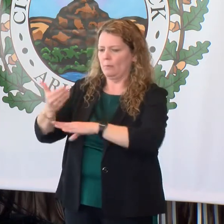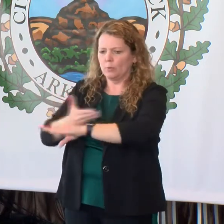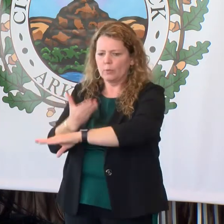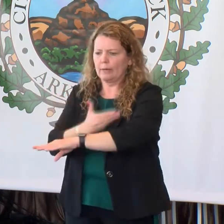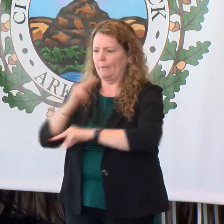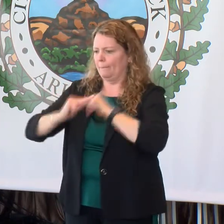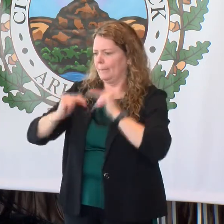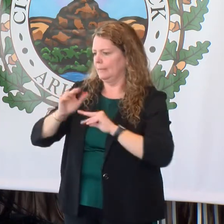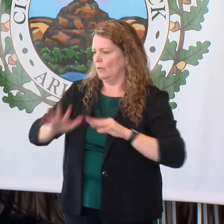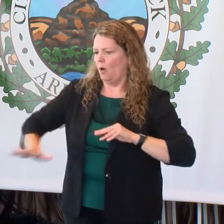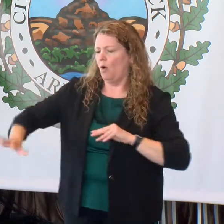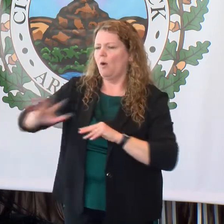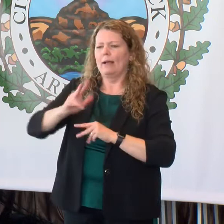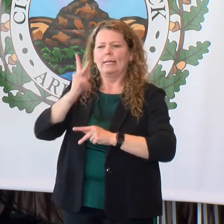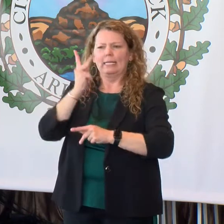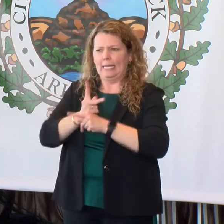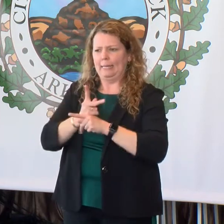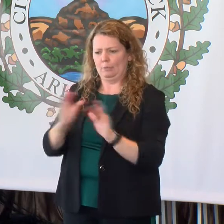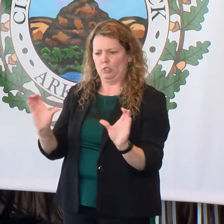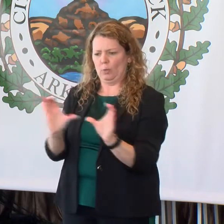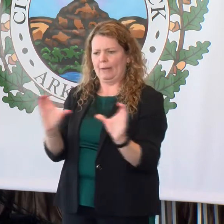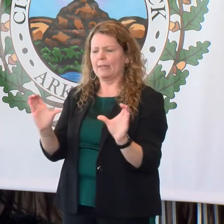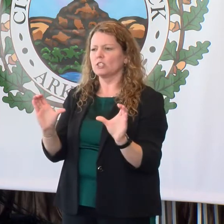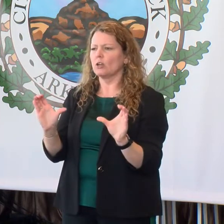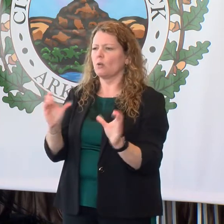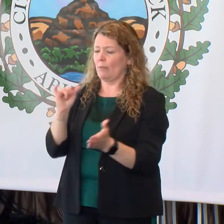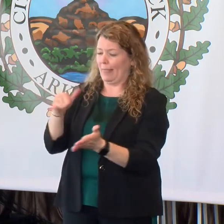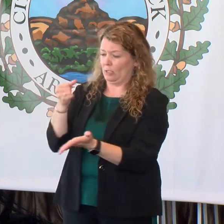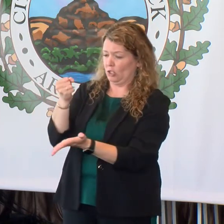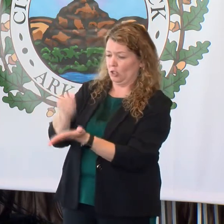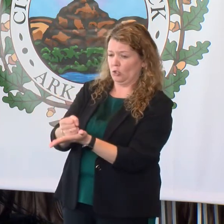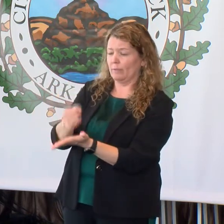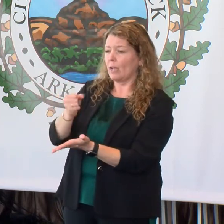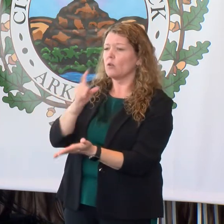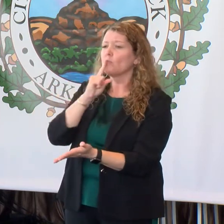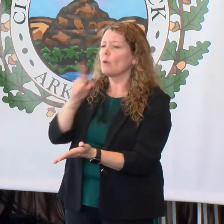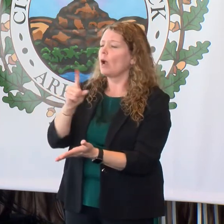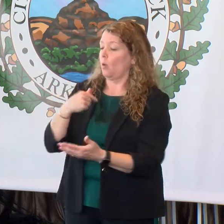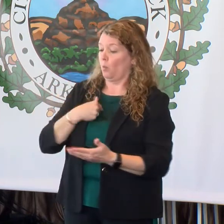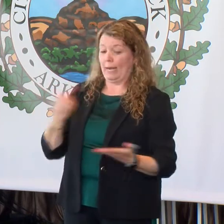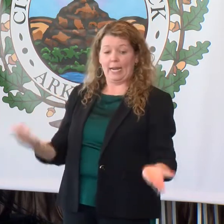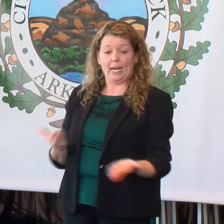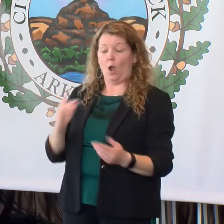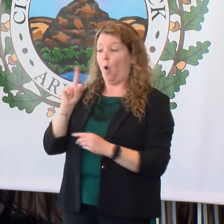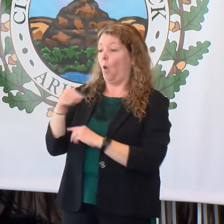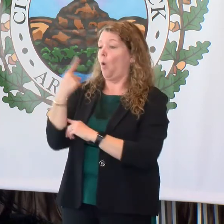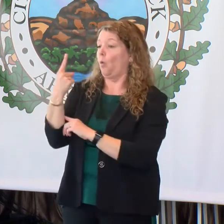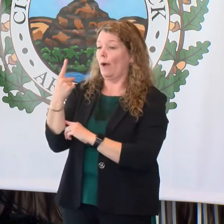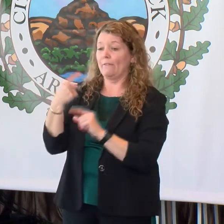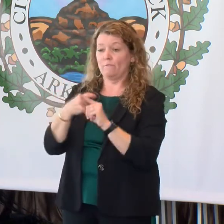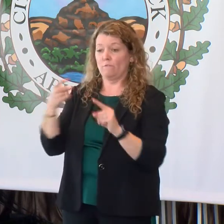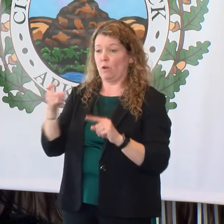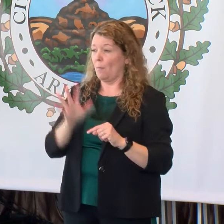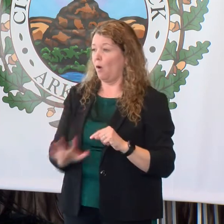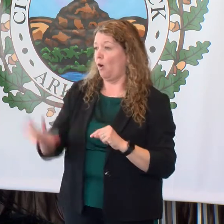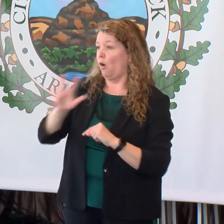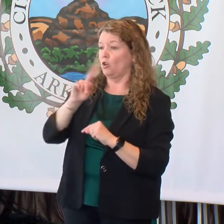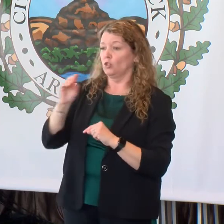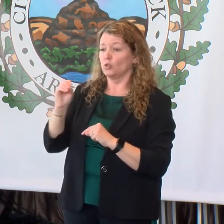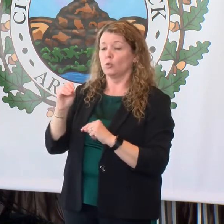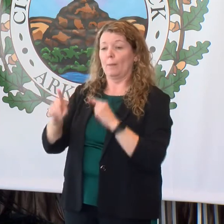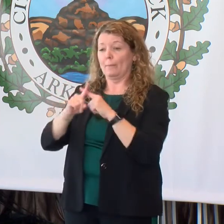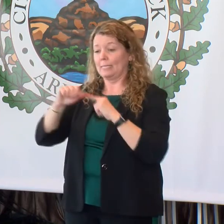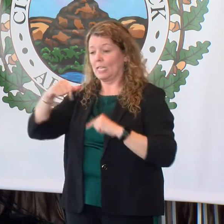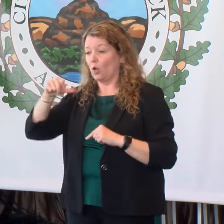keep our accreditation, a very important thing. Having accreditation, we are the only accredited zoo from the Association of Zoos and Aquariums. But